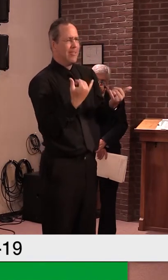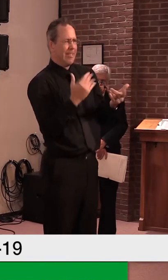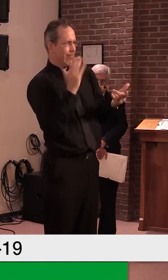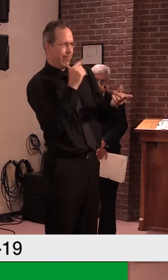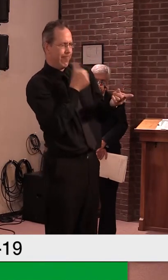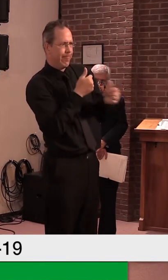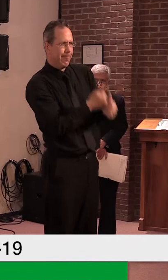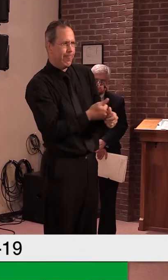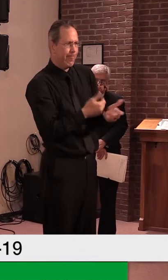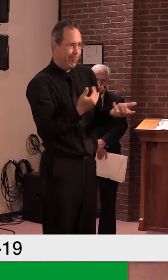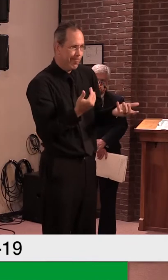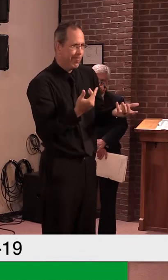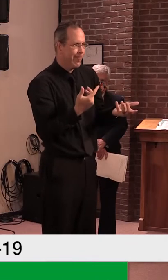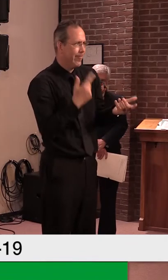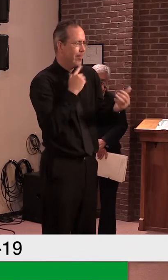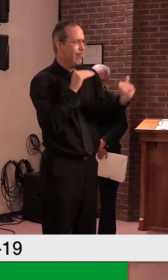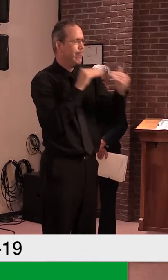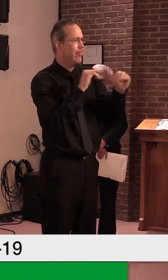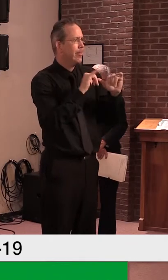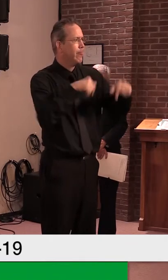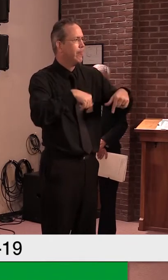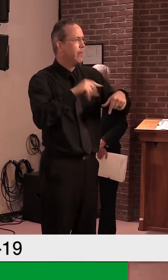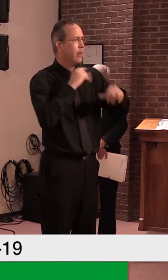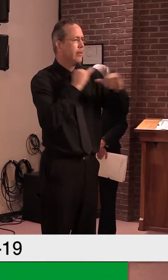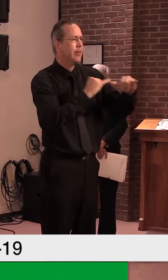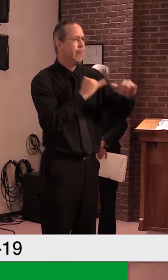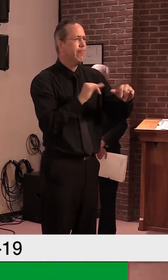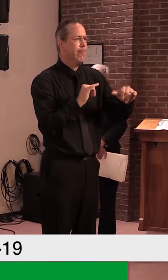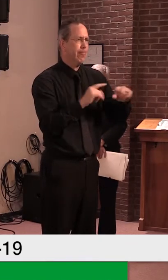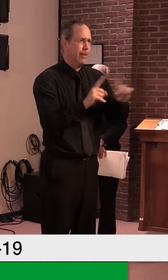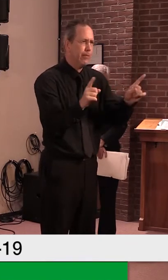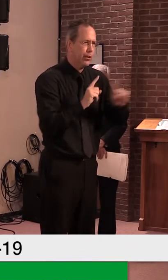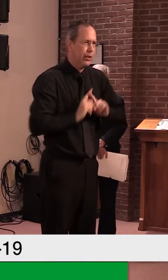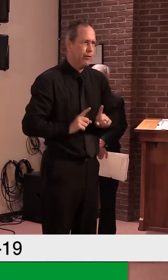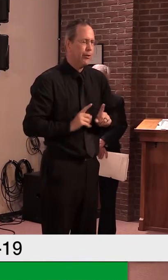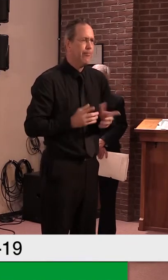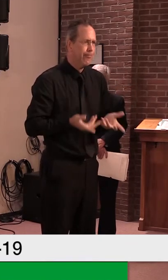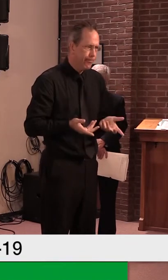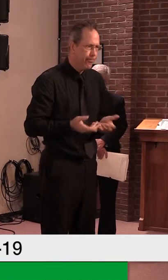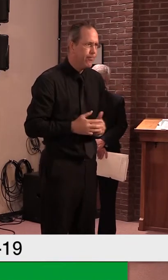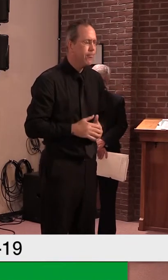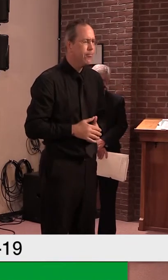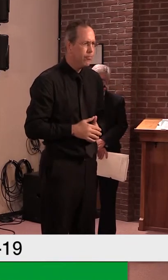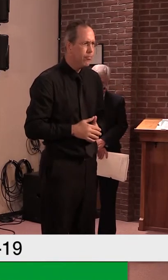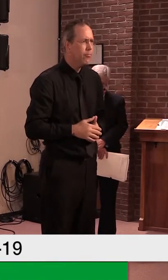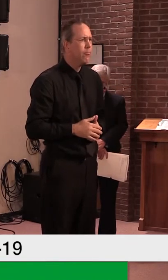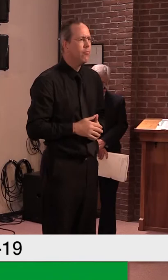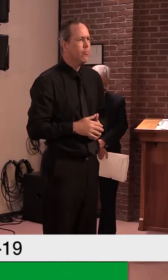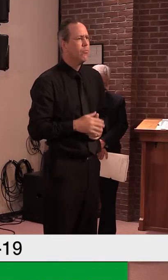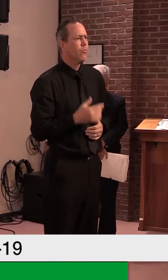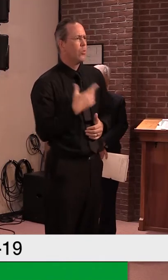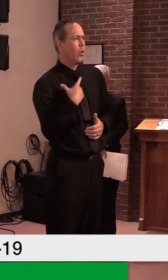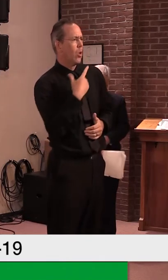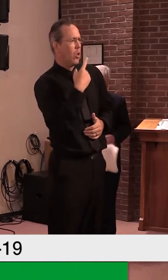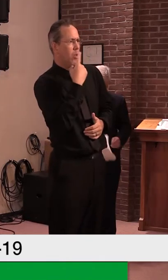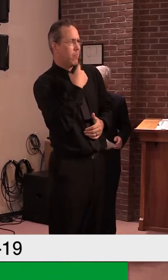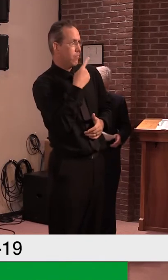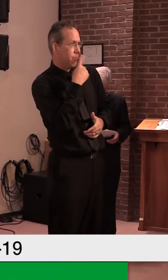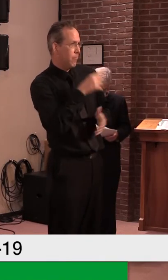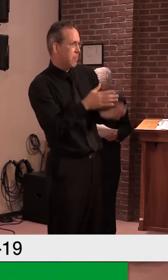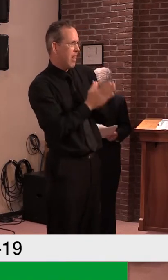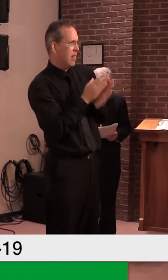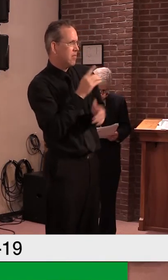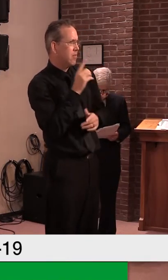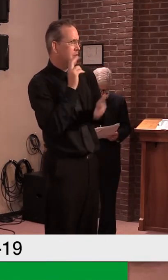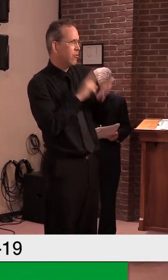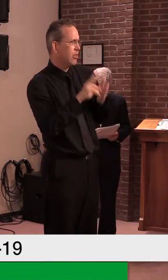to the Vermont standards that we're experiencing now. So we've we've implemented. I'm going to ask Secretary Smith to elaborate on